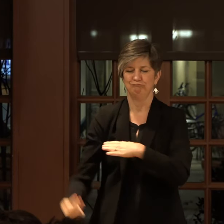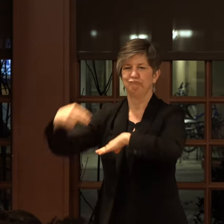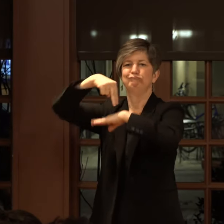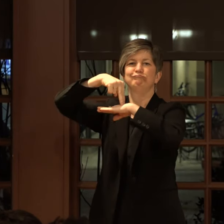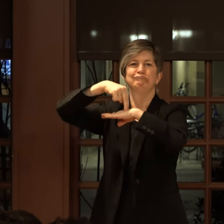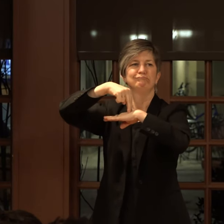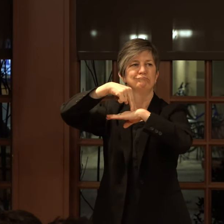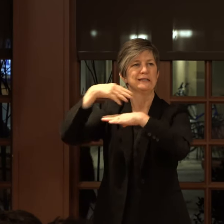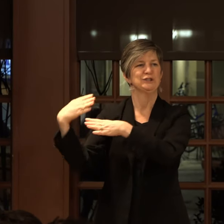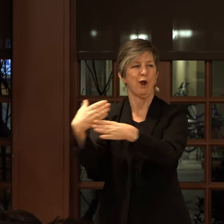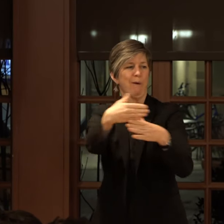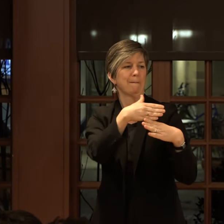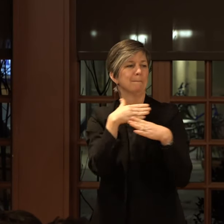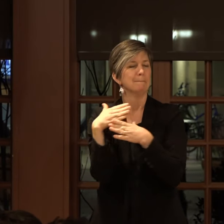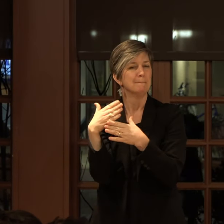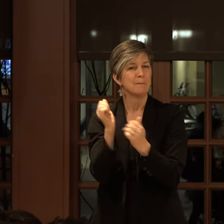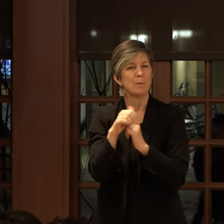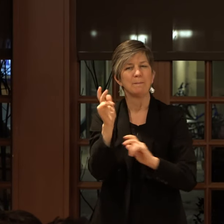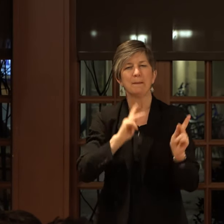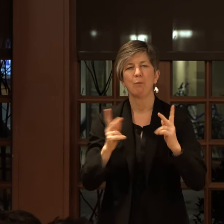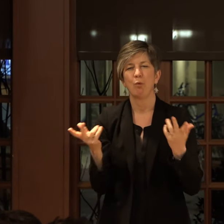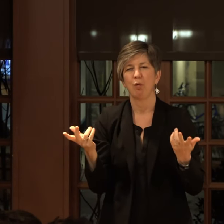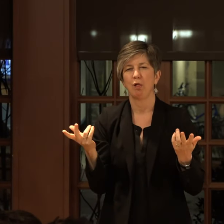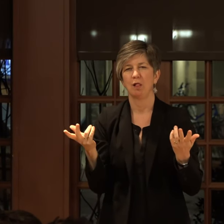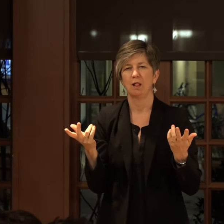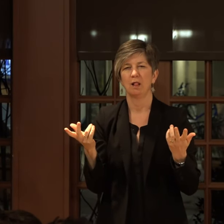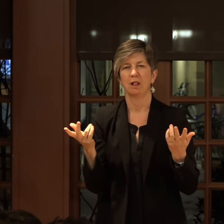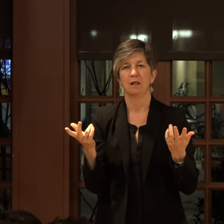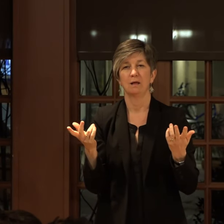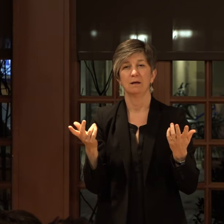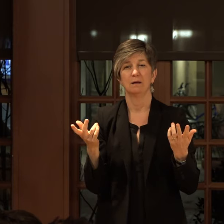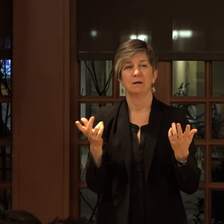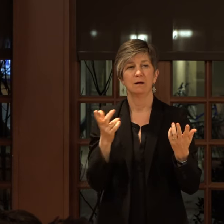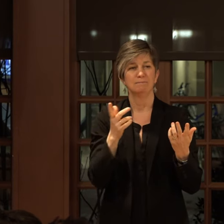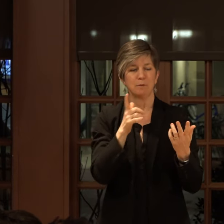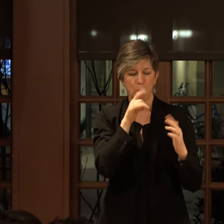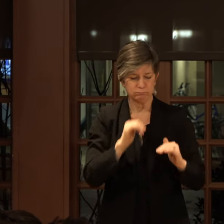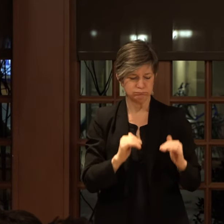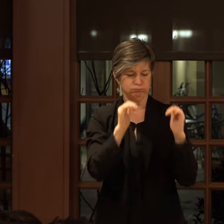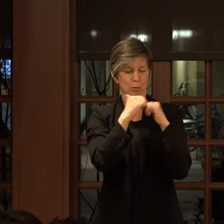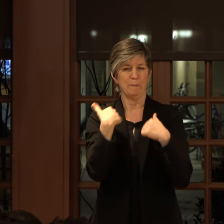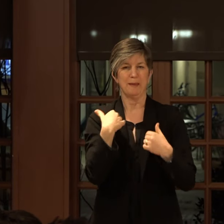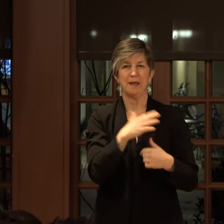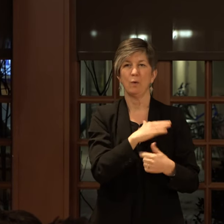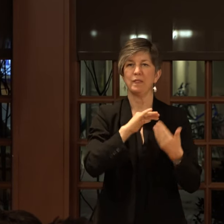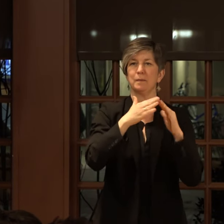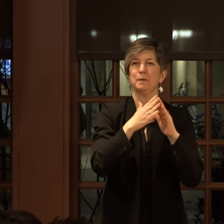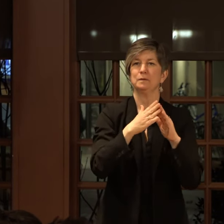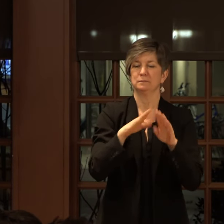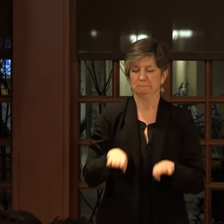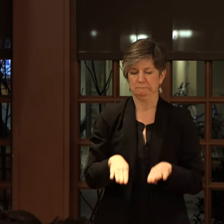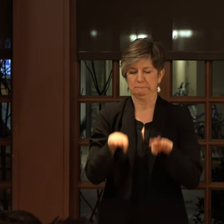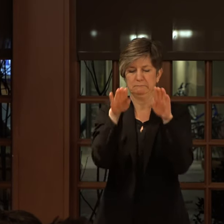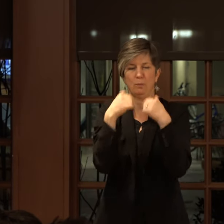And share him with people with whom I came up or the communities that I came up alongside.